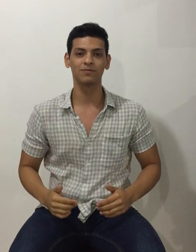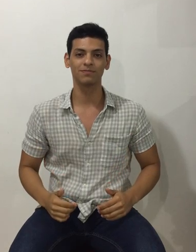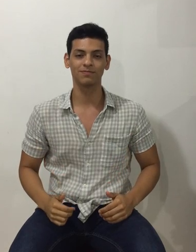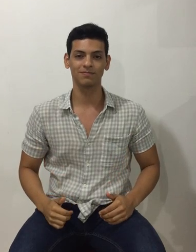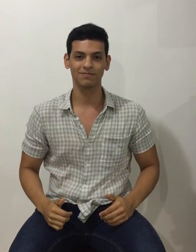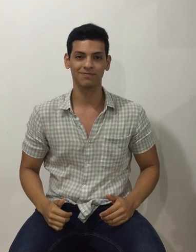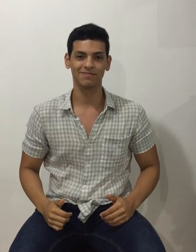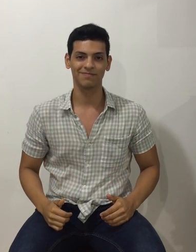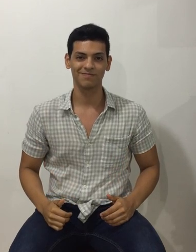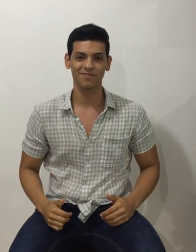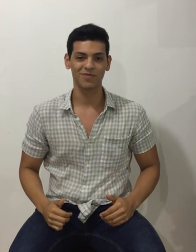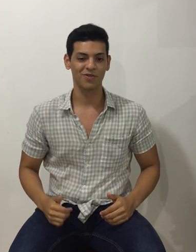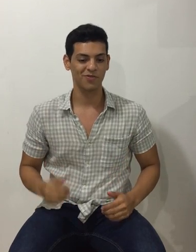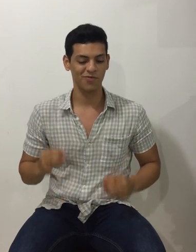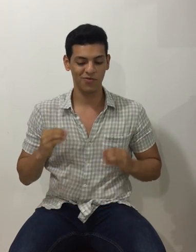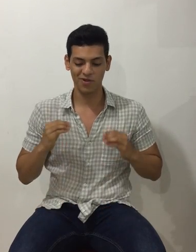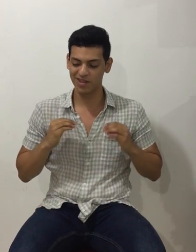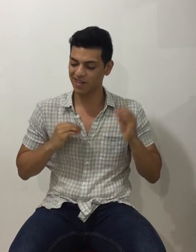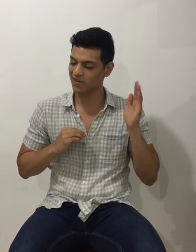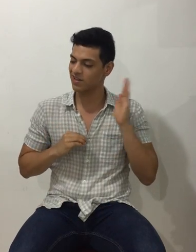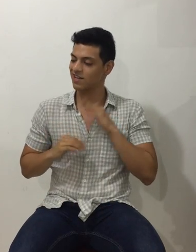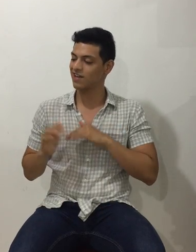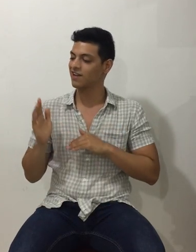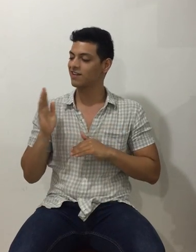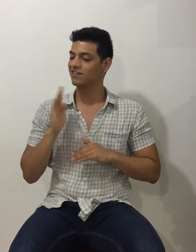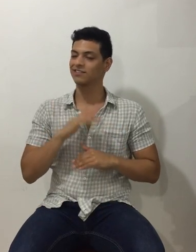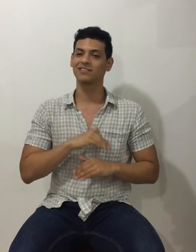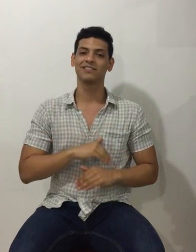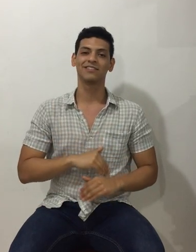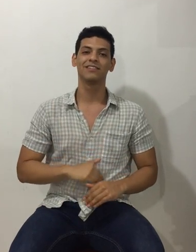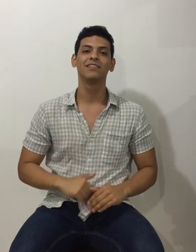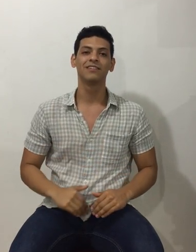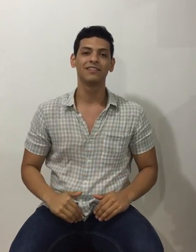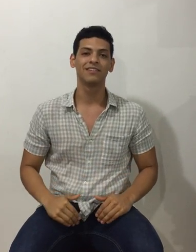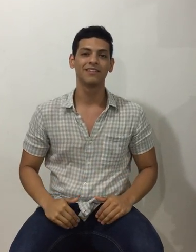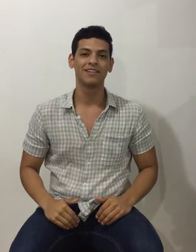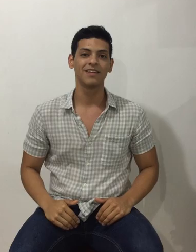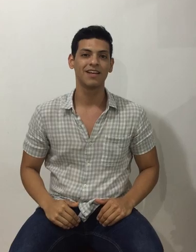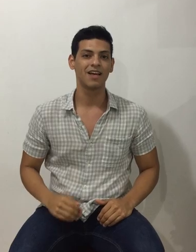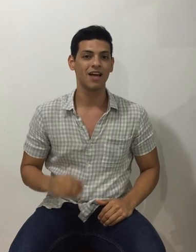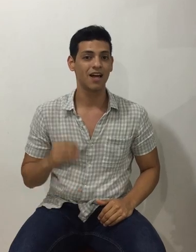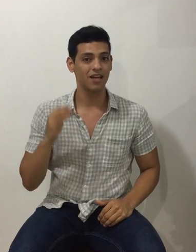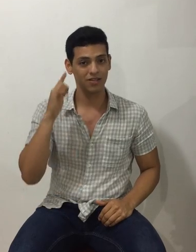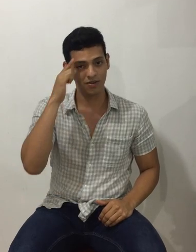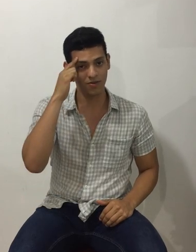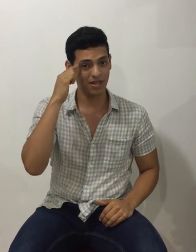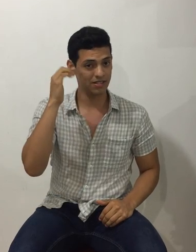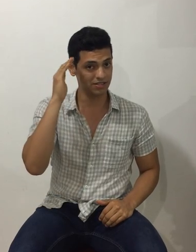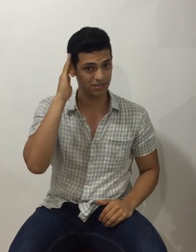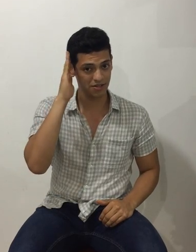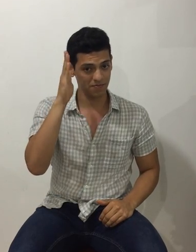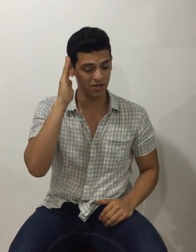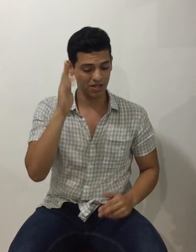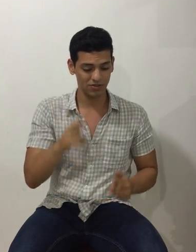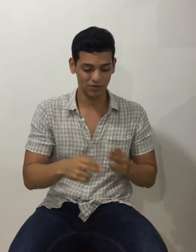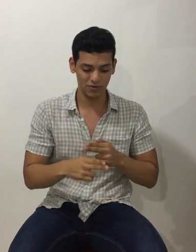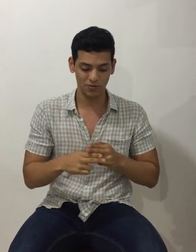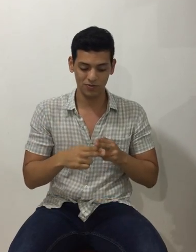without a care. I know that someday soon